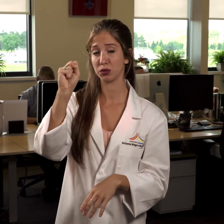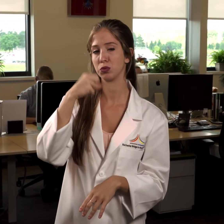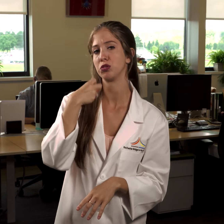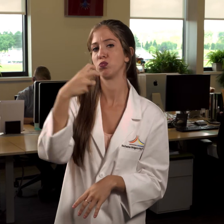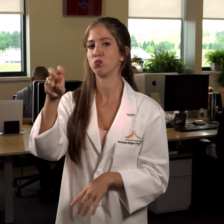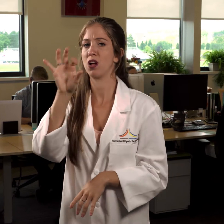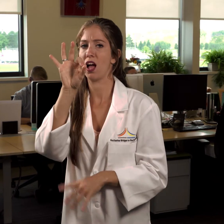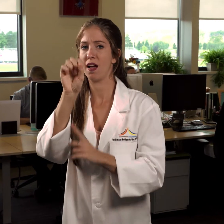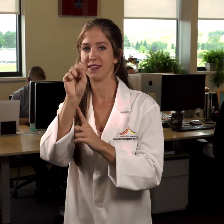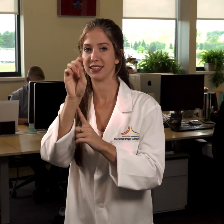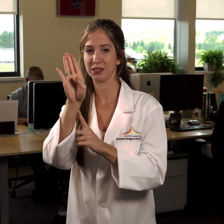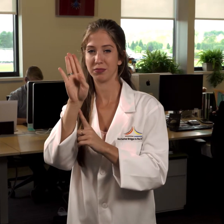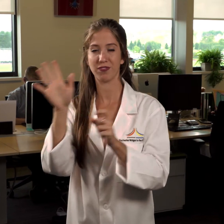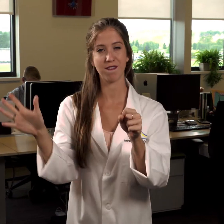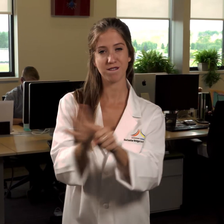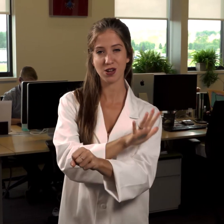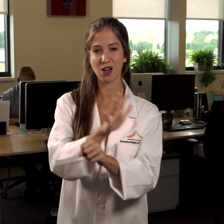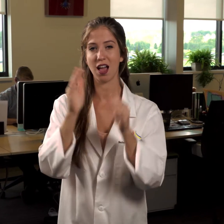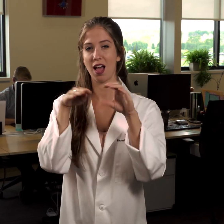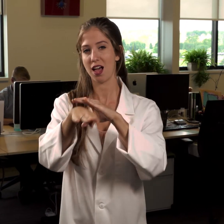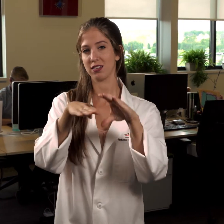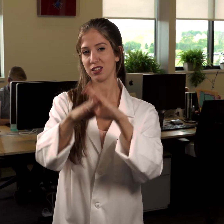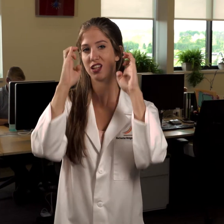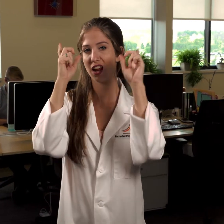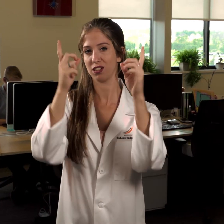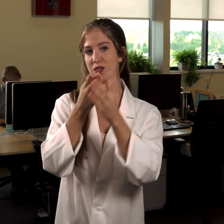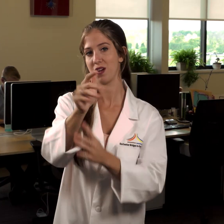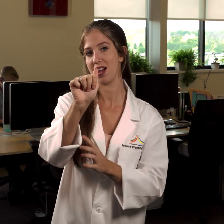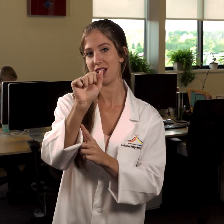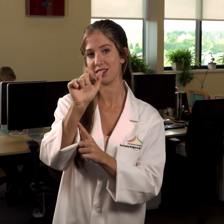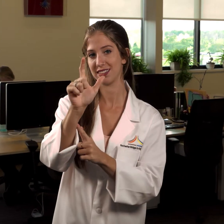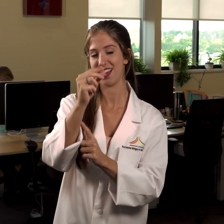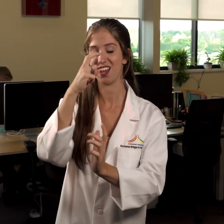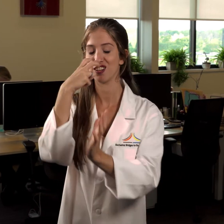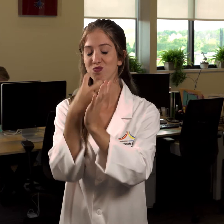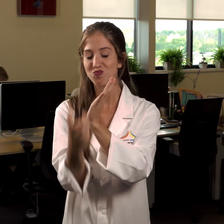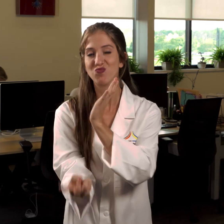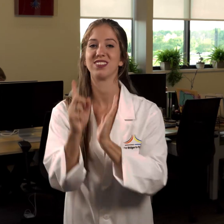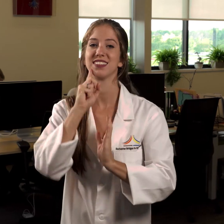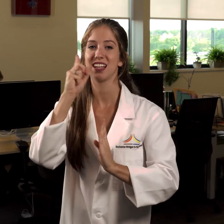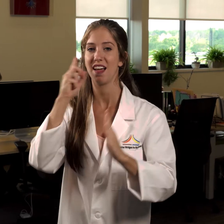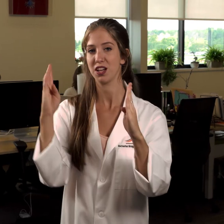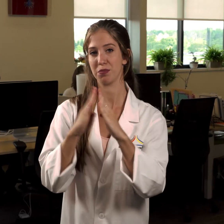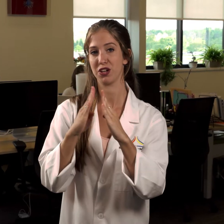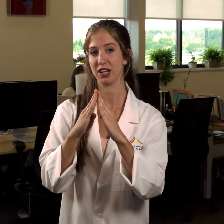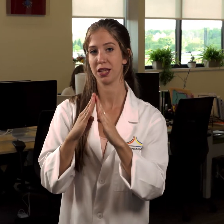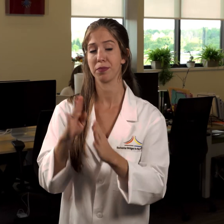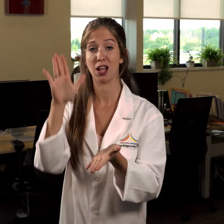then transferred to Florida School for the Deaf in high school to receive full access to education through American Sign Language and to become more immersed in